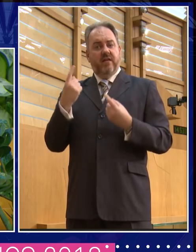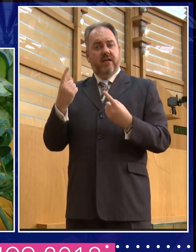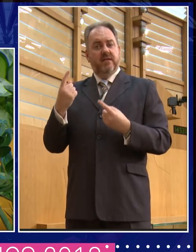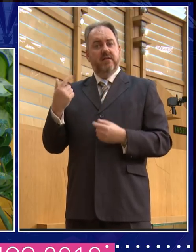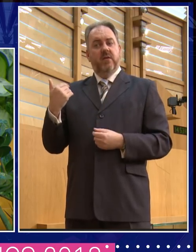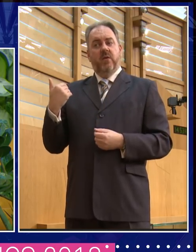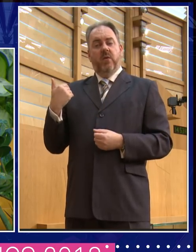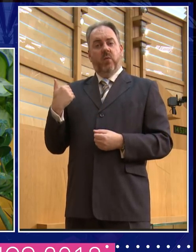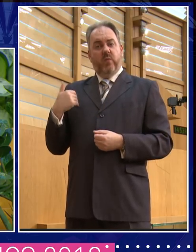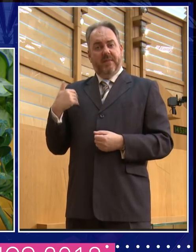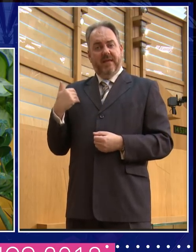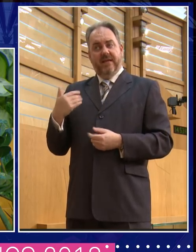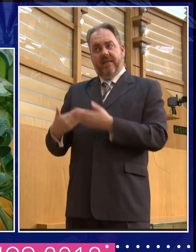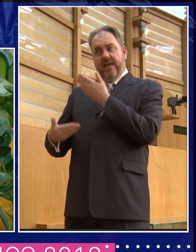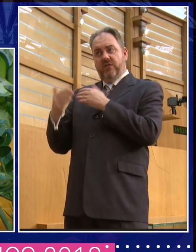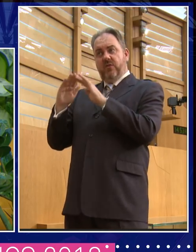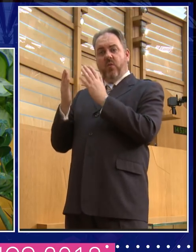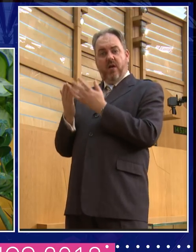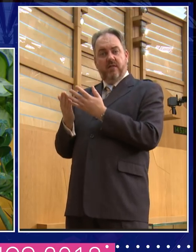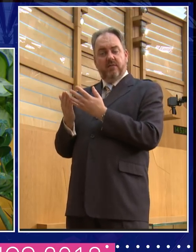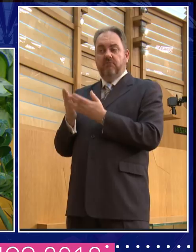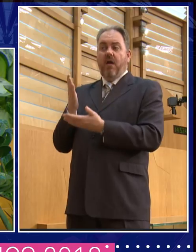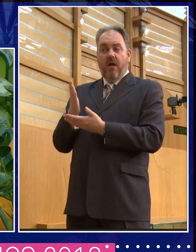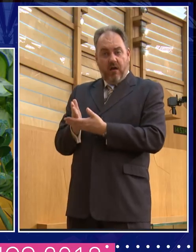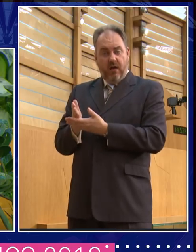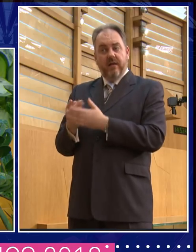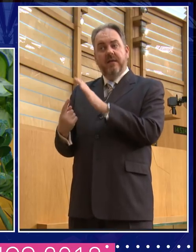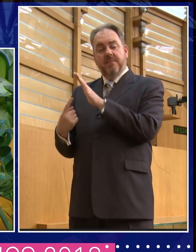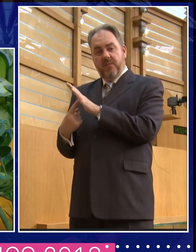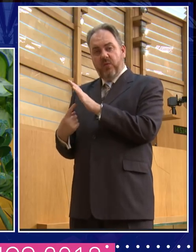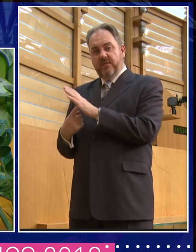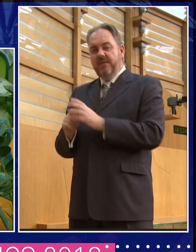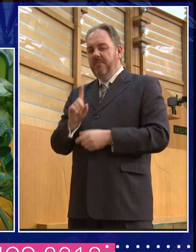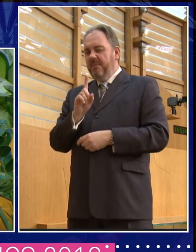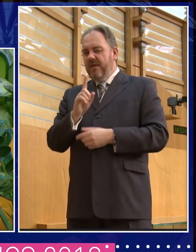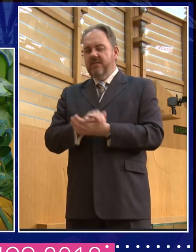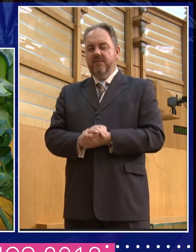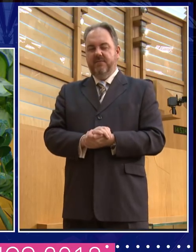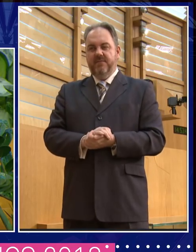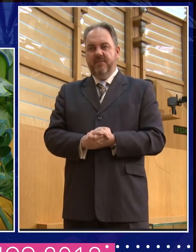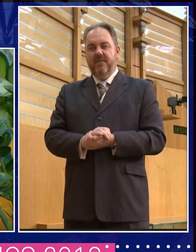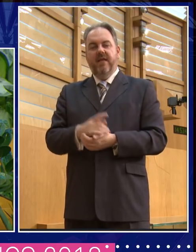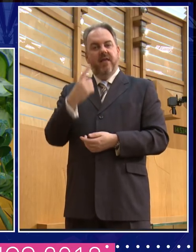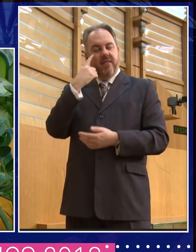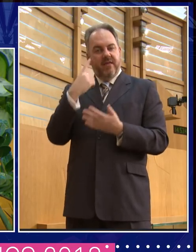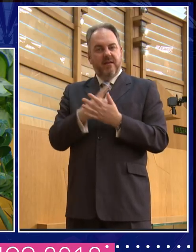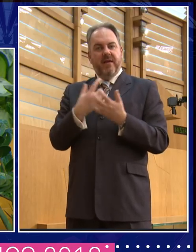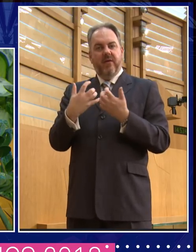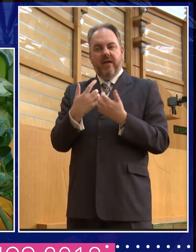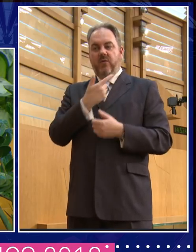seem to me to be important. Of course, they are. It's the whole way that gender operates. And,